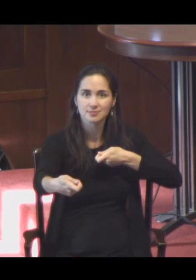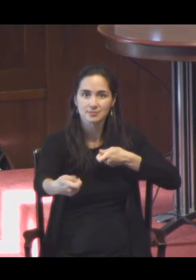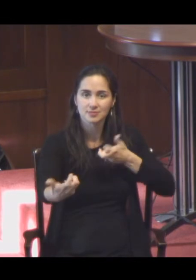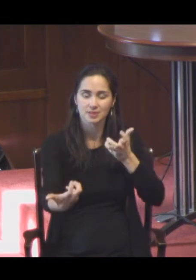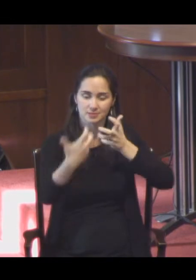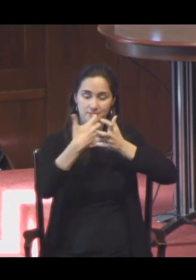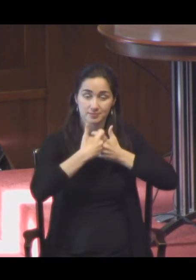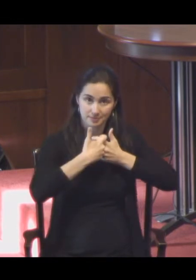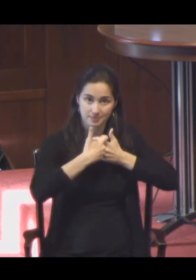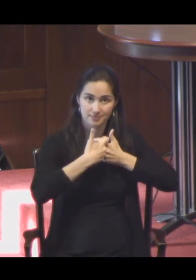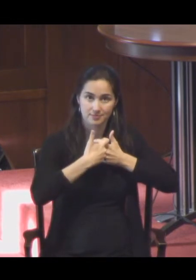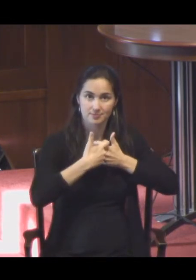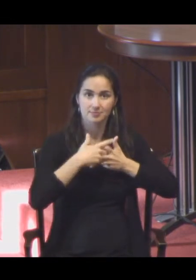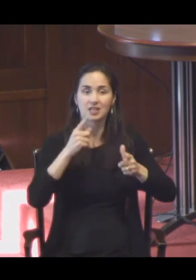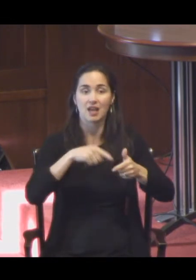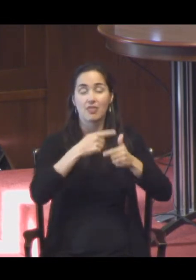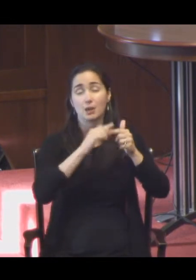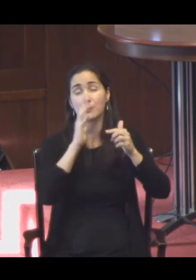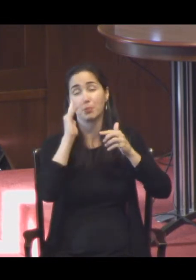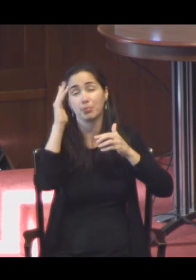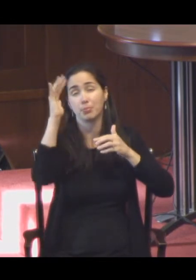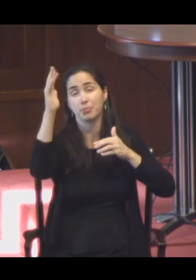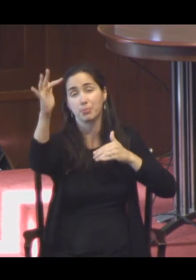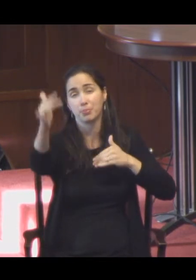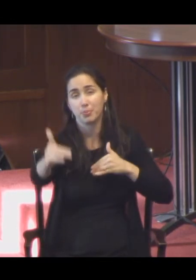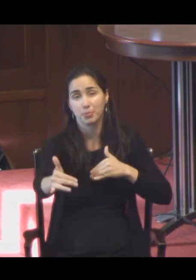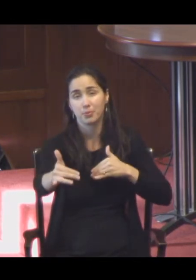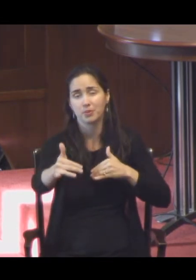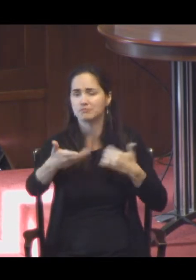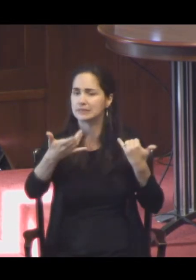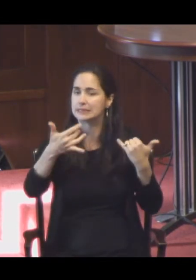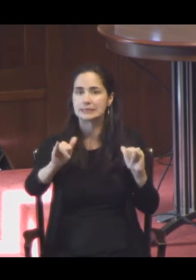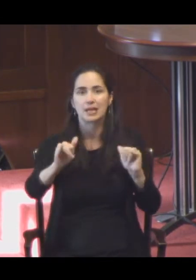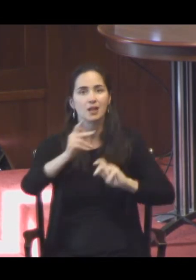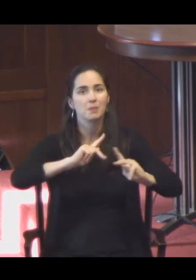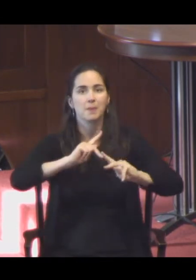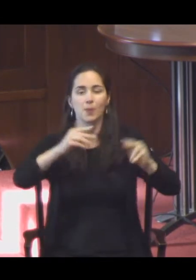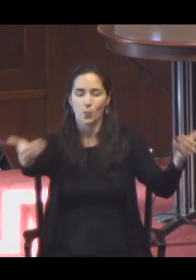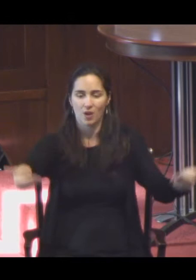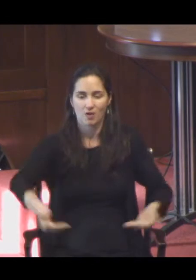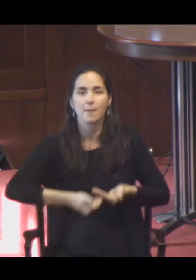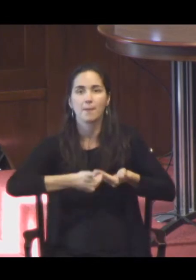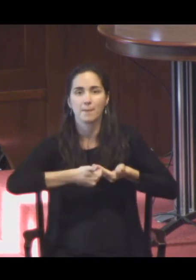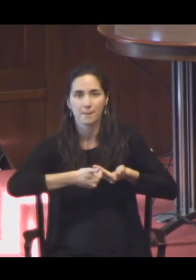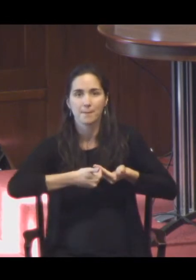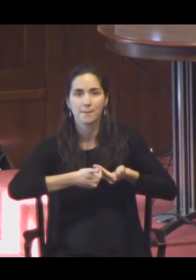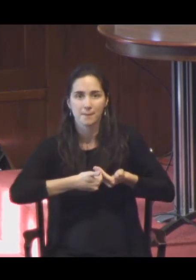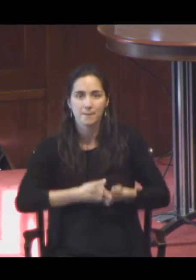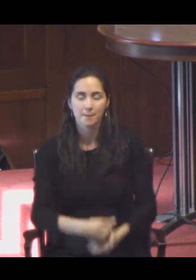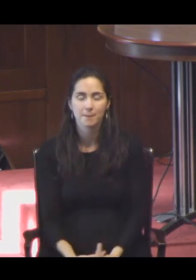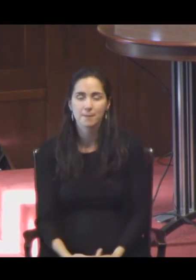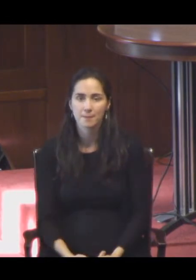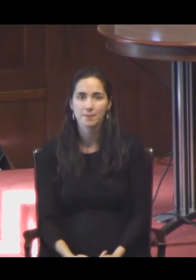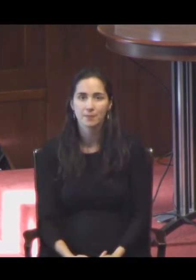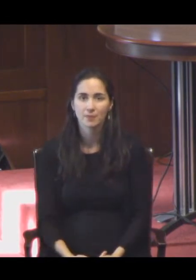and even for generations, if that piece of tile is passed on, those people are welcome. So the depth of hospitality,